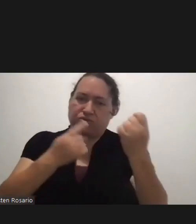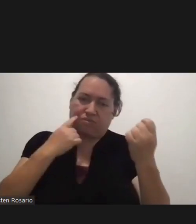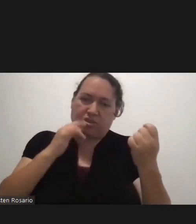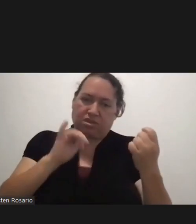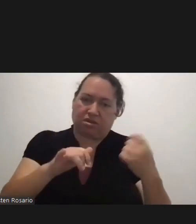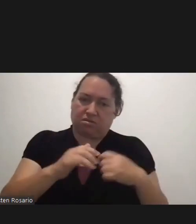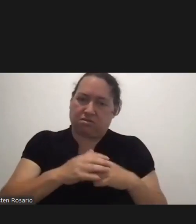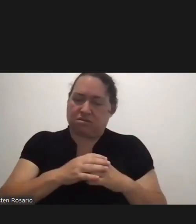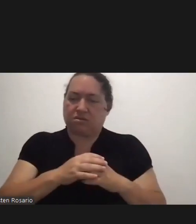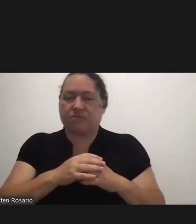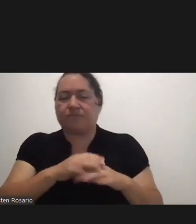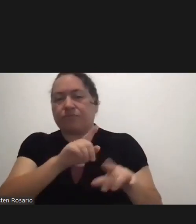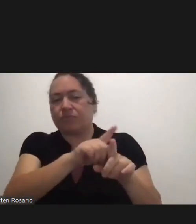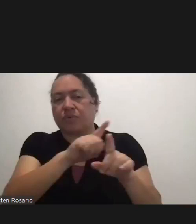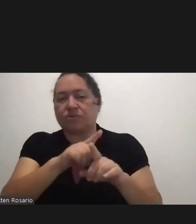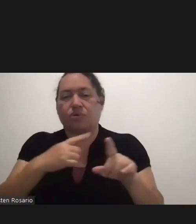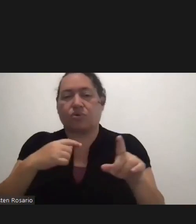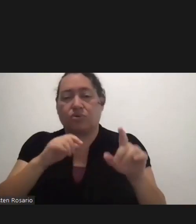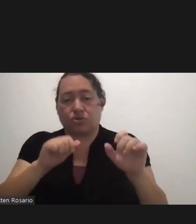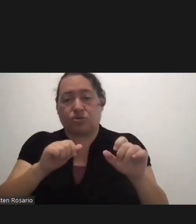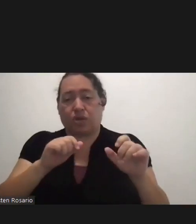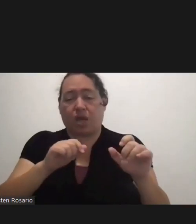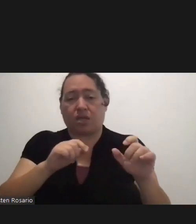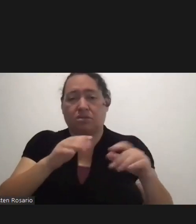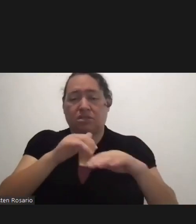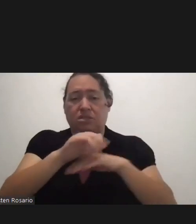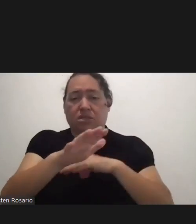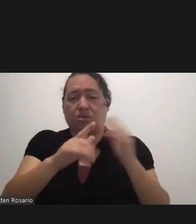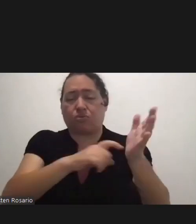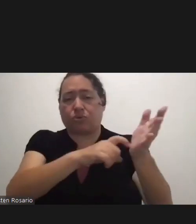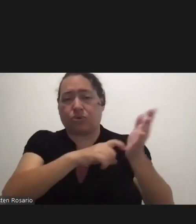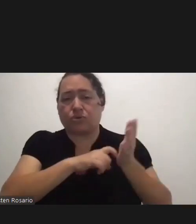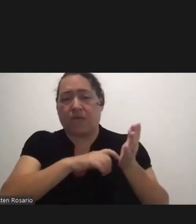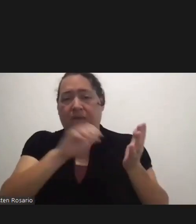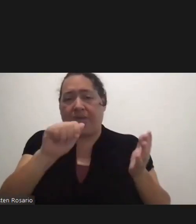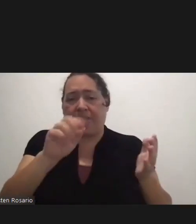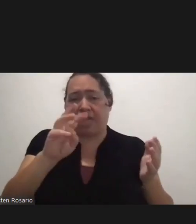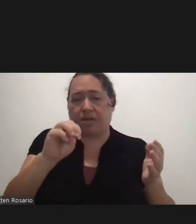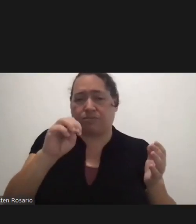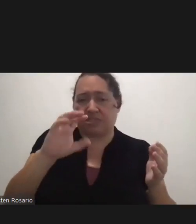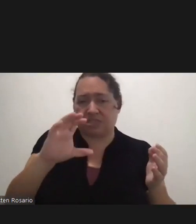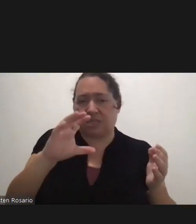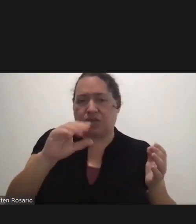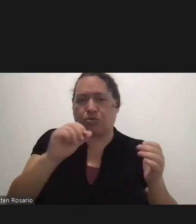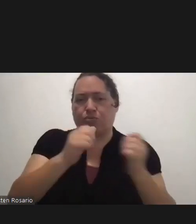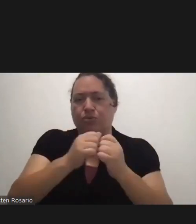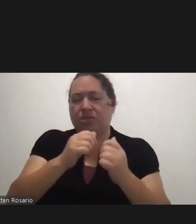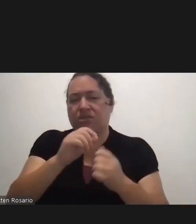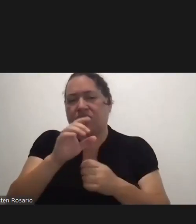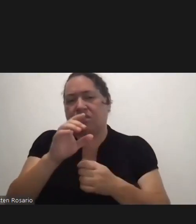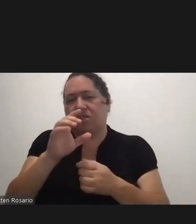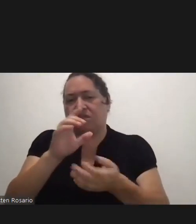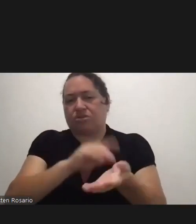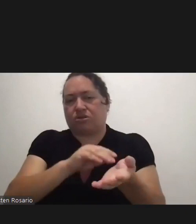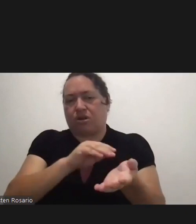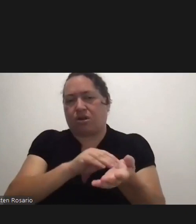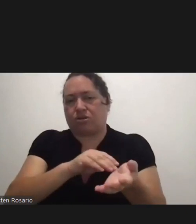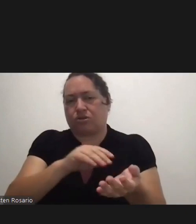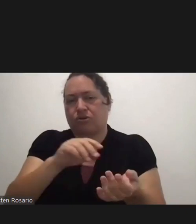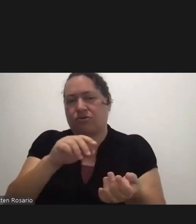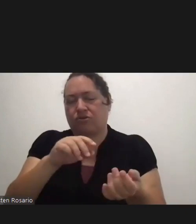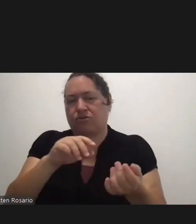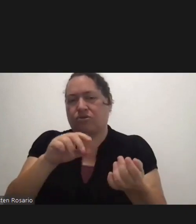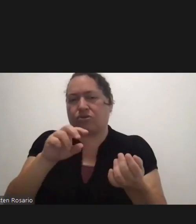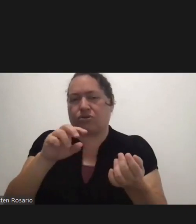you can send the request over to AMC with Dr. Wynn. I know that the business community